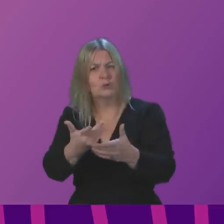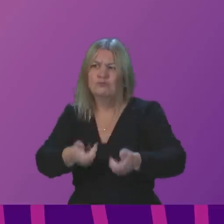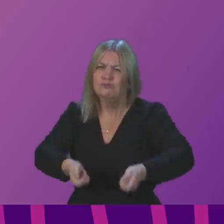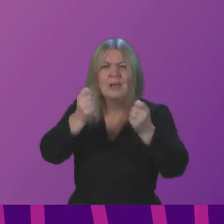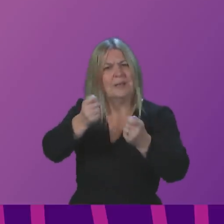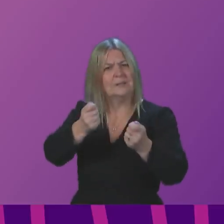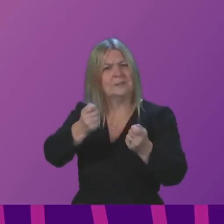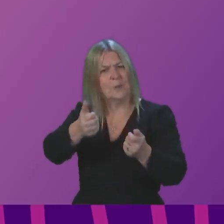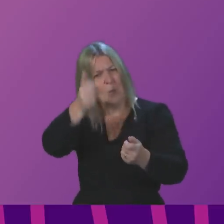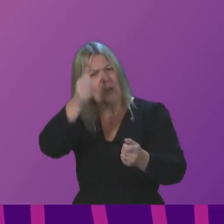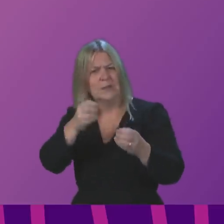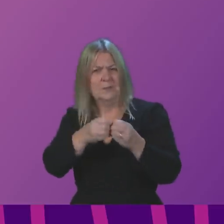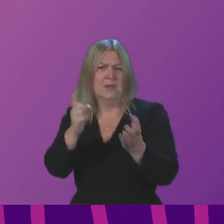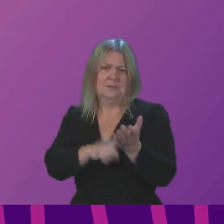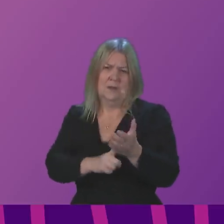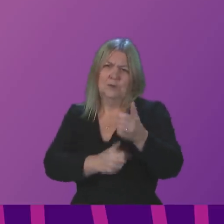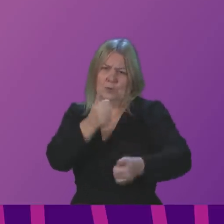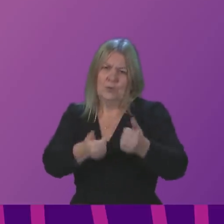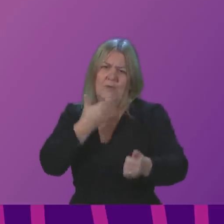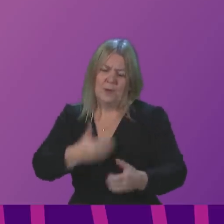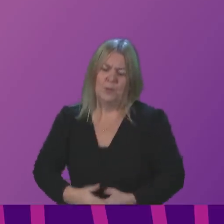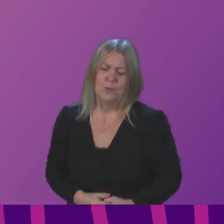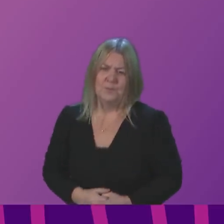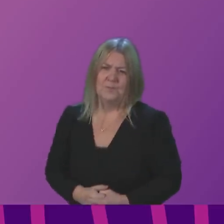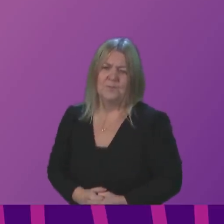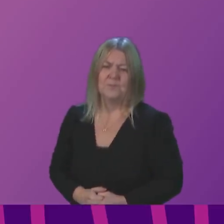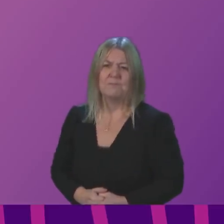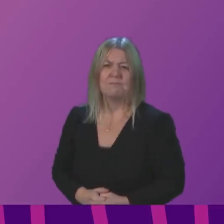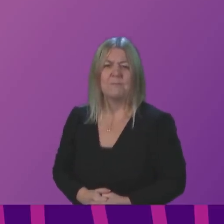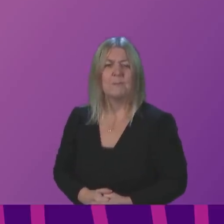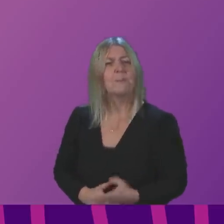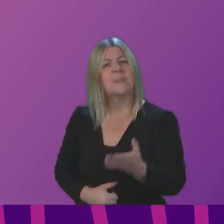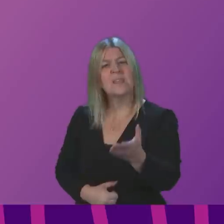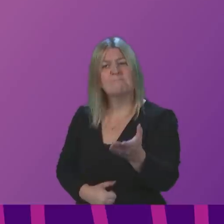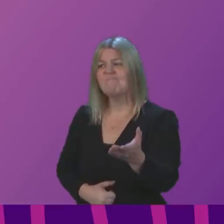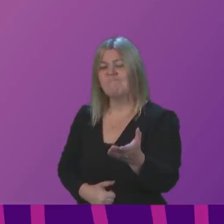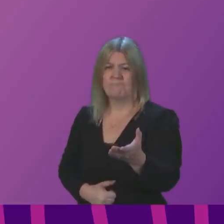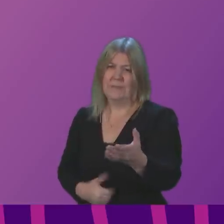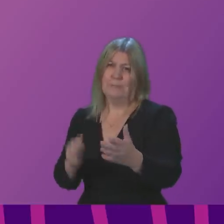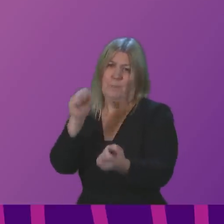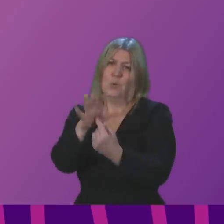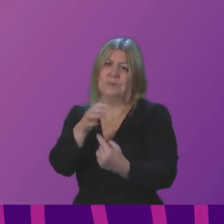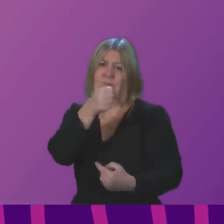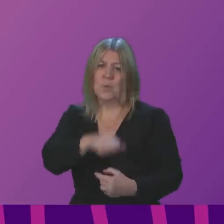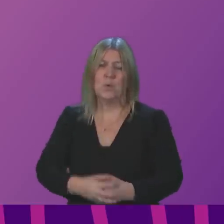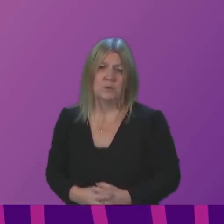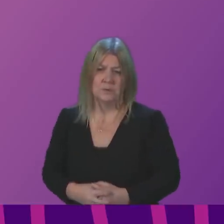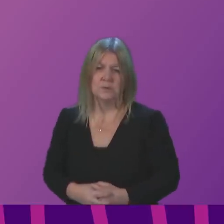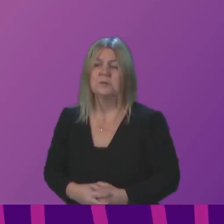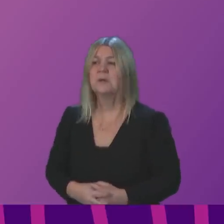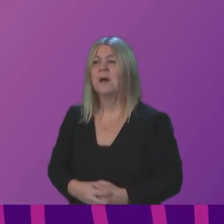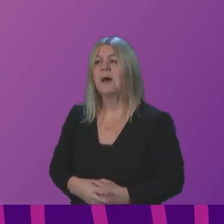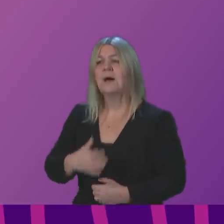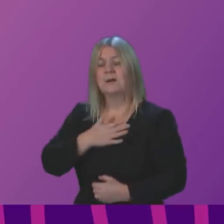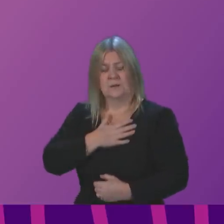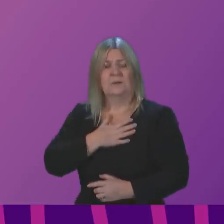to pay tribute to her for doing that. There is no doubt that these things matter. The really moving